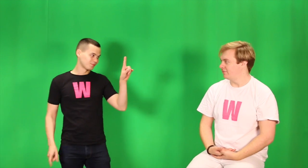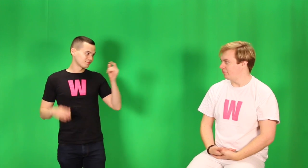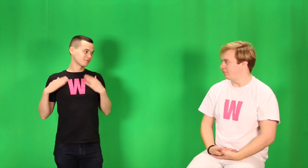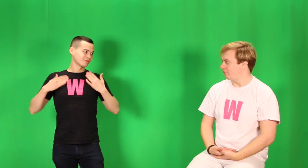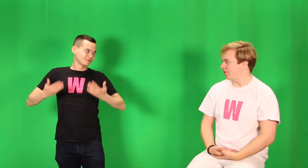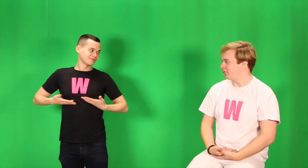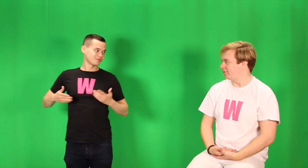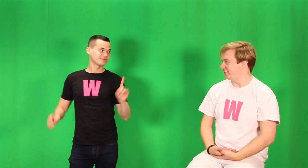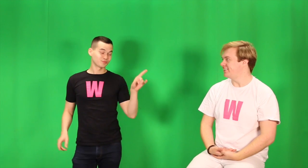One woman.